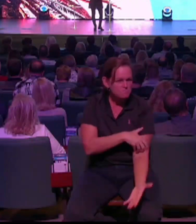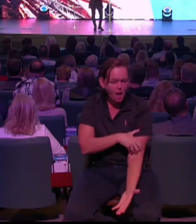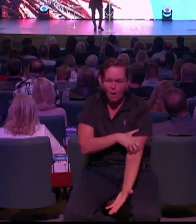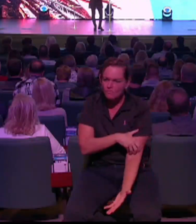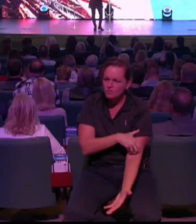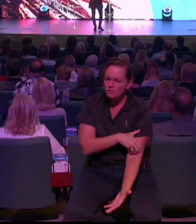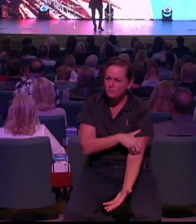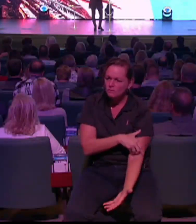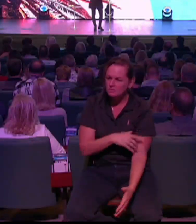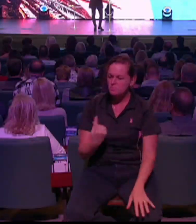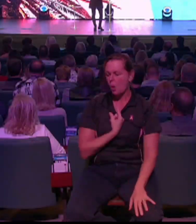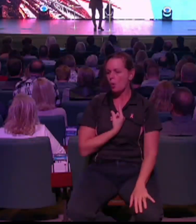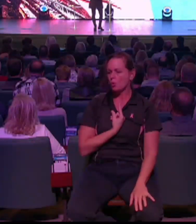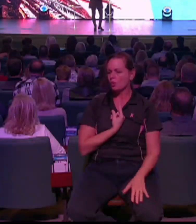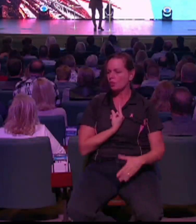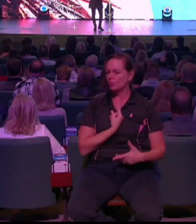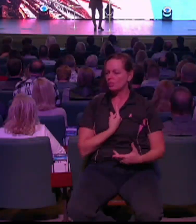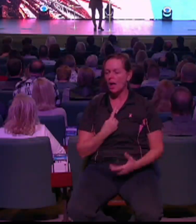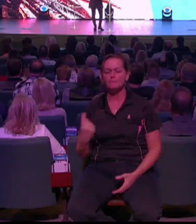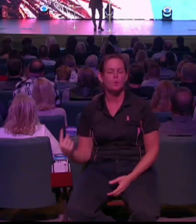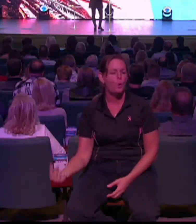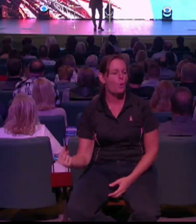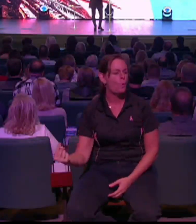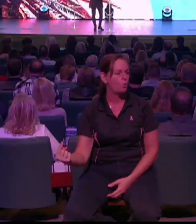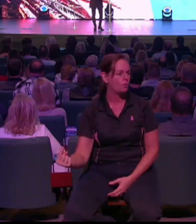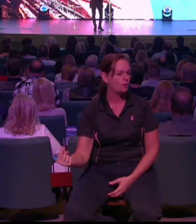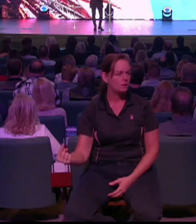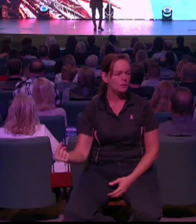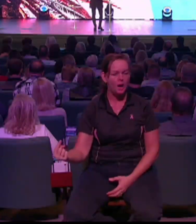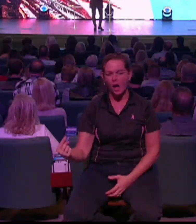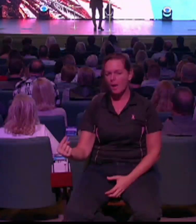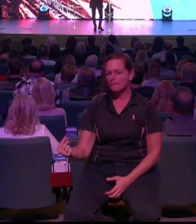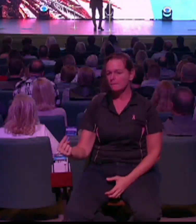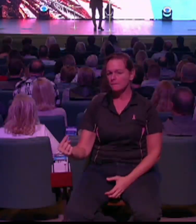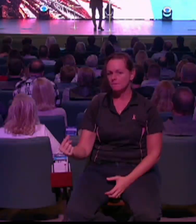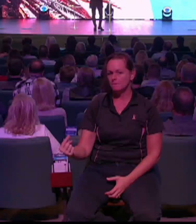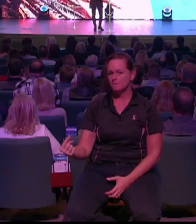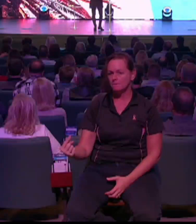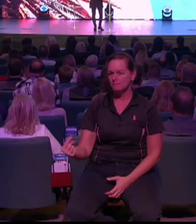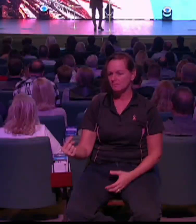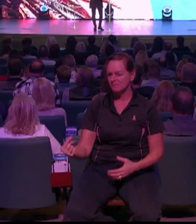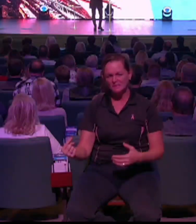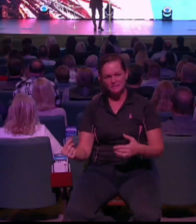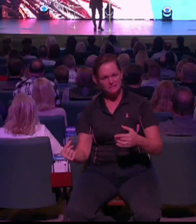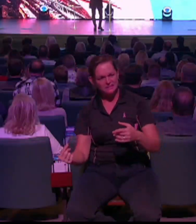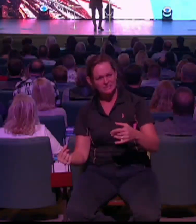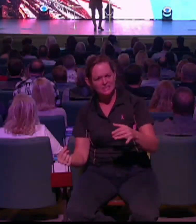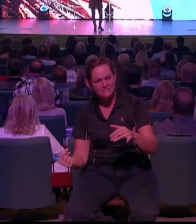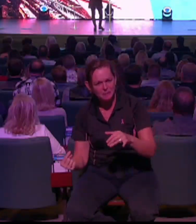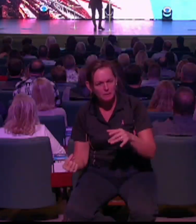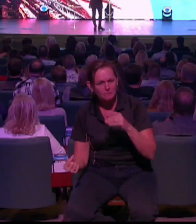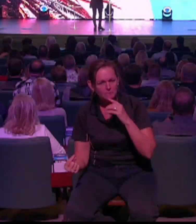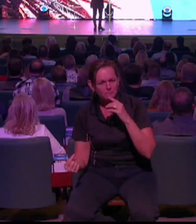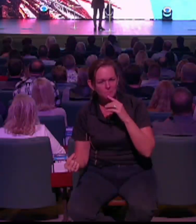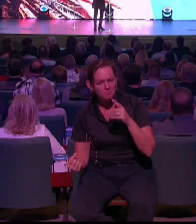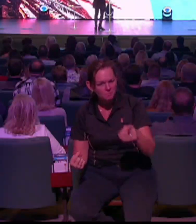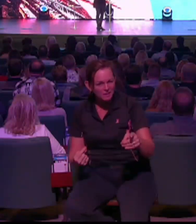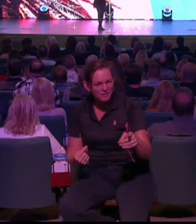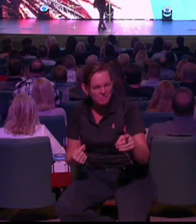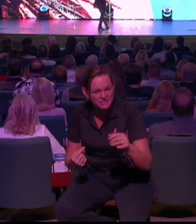isolated, and yet somebody's on the other side of it. And they've seen the answer. I have another picture, but I didn't bring it. But